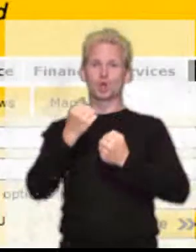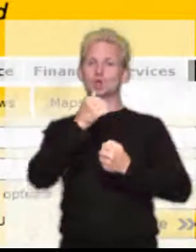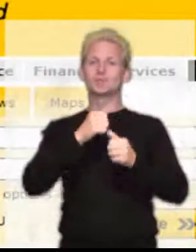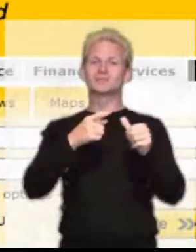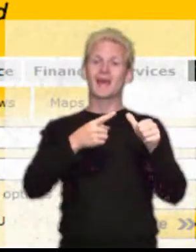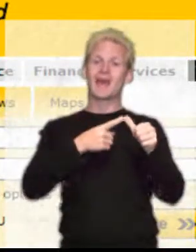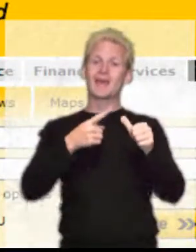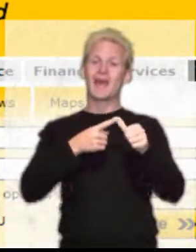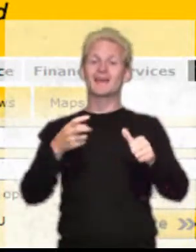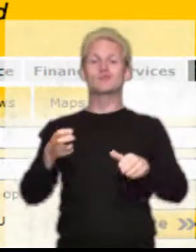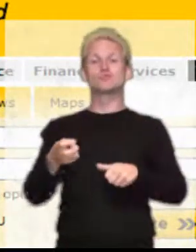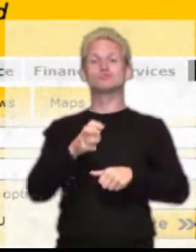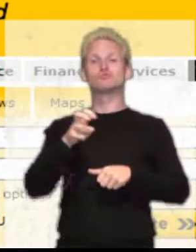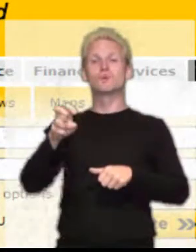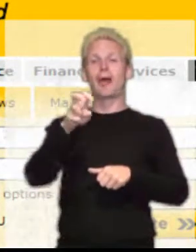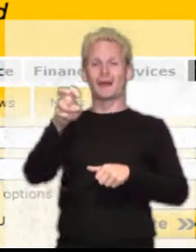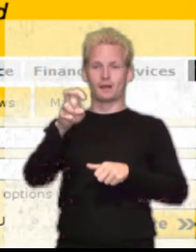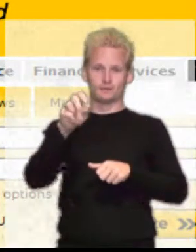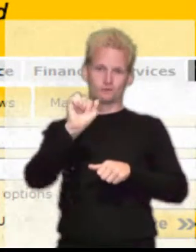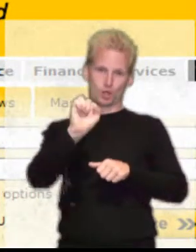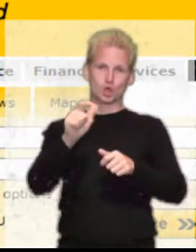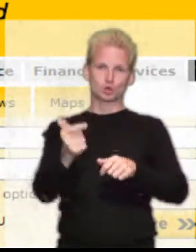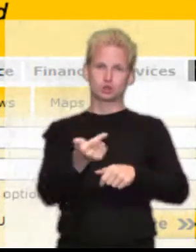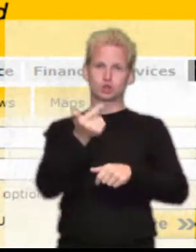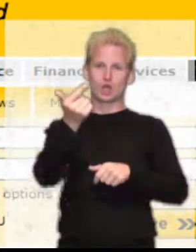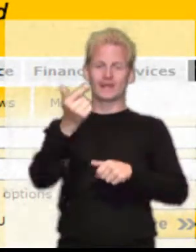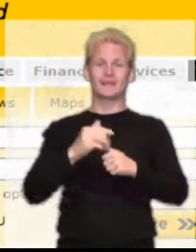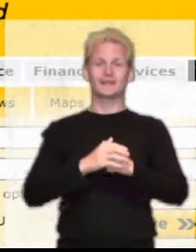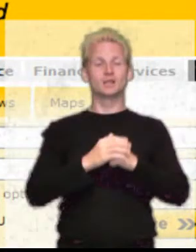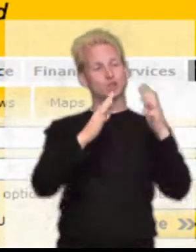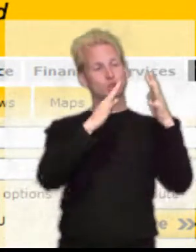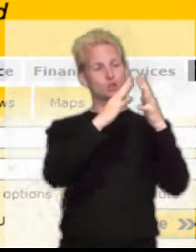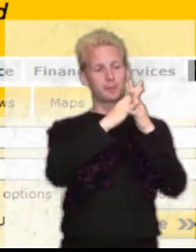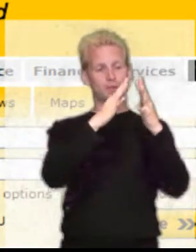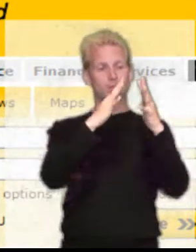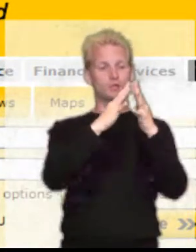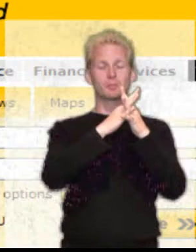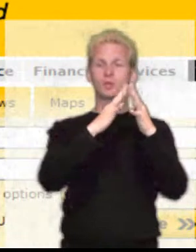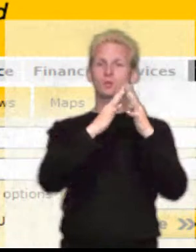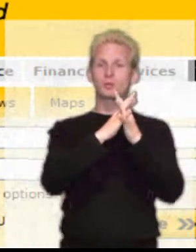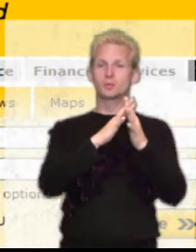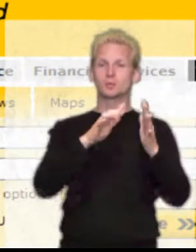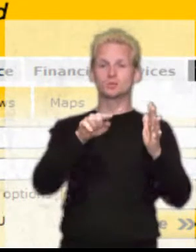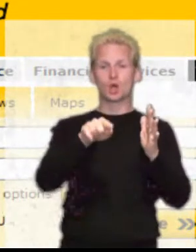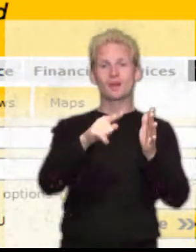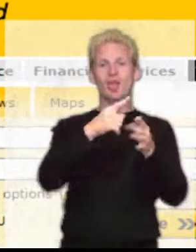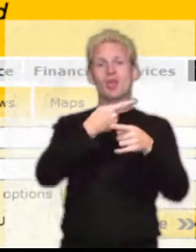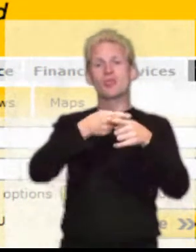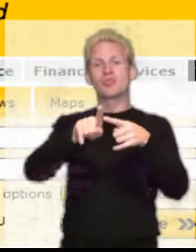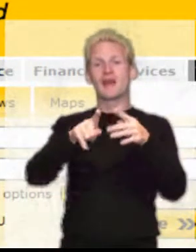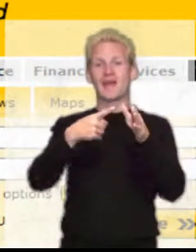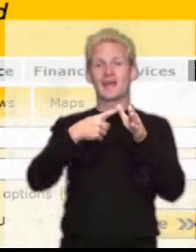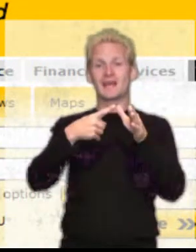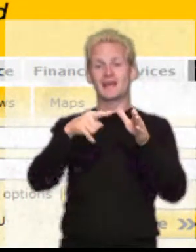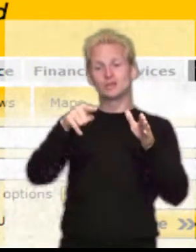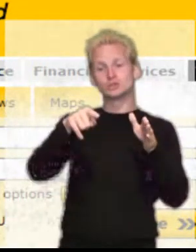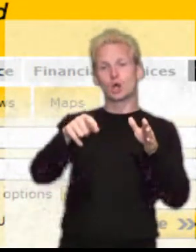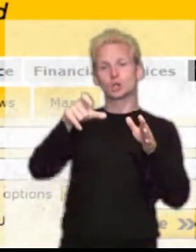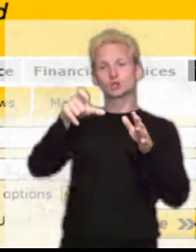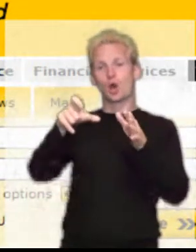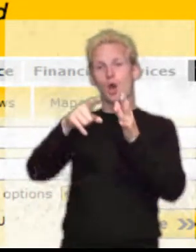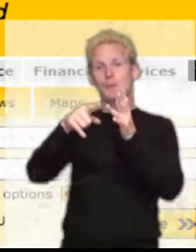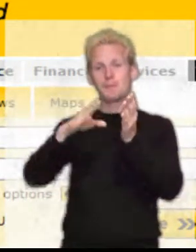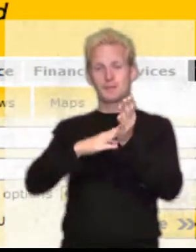Use the AA Route Planner to plan your journey. www.theaa.com